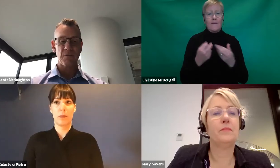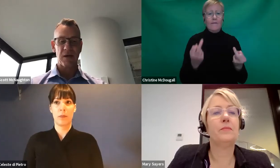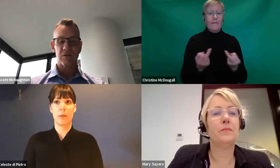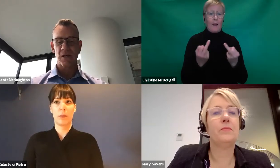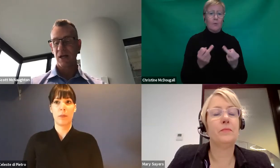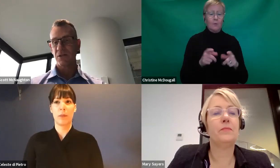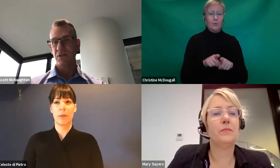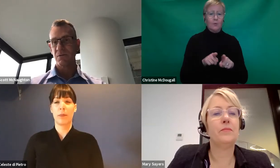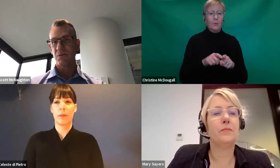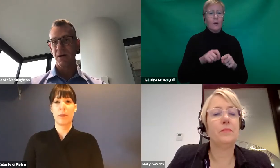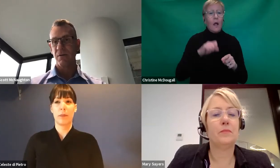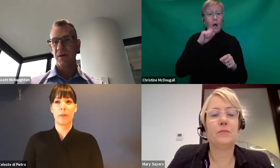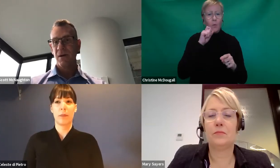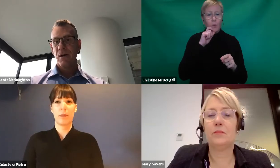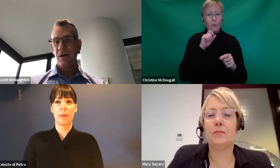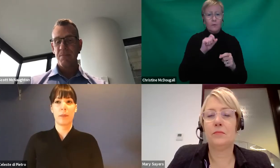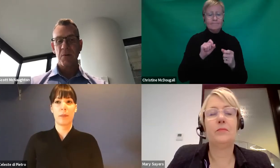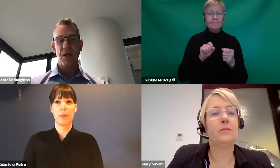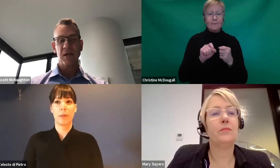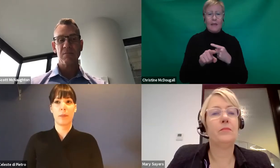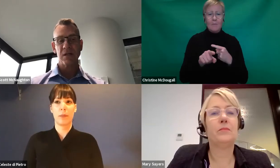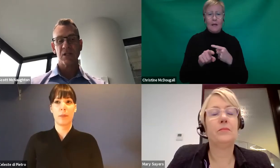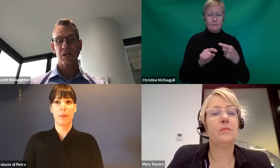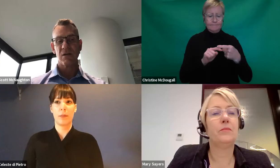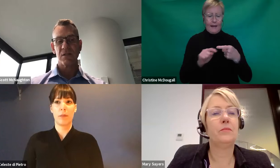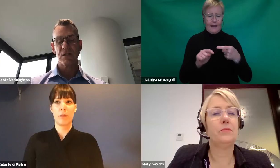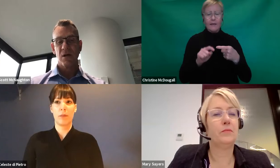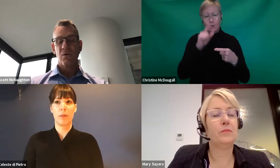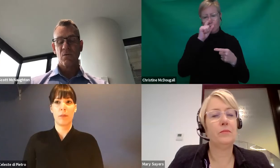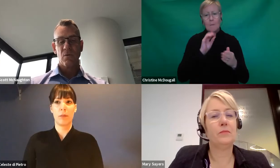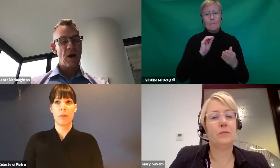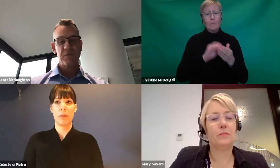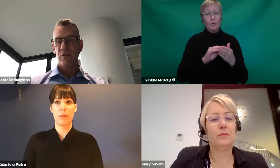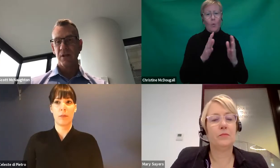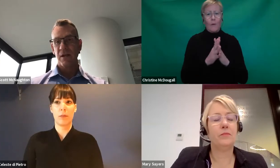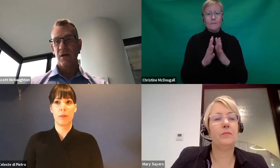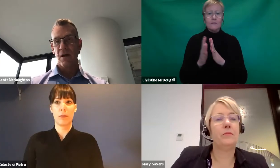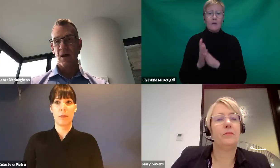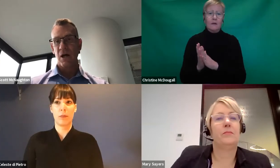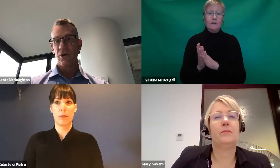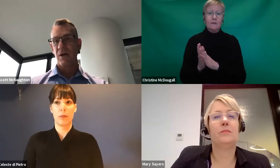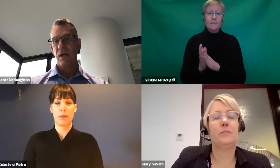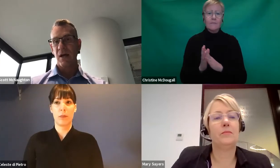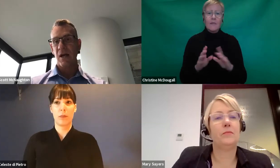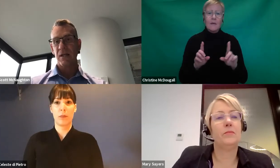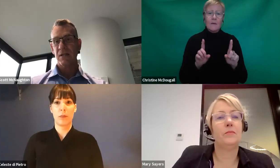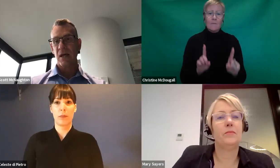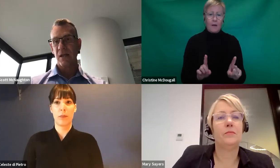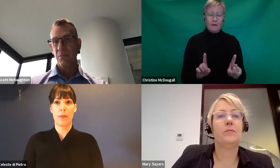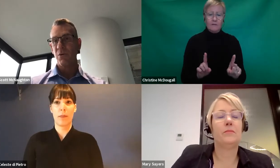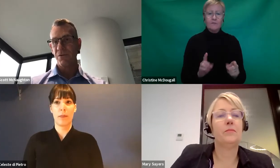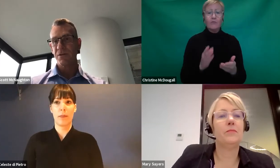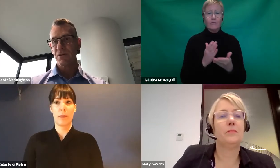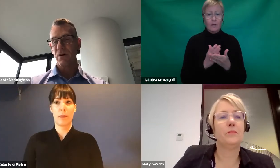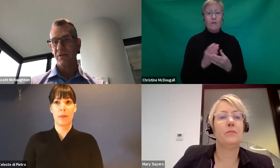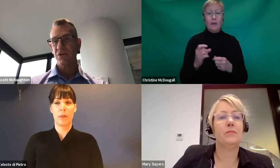website. I'll link those connections to as well. But my key message here is absolutely agree and understand